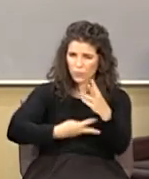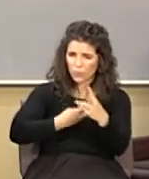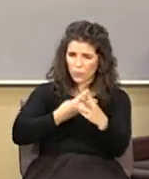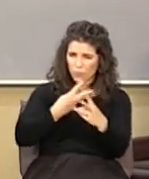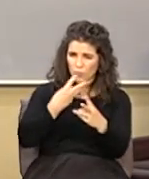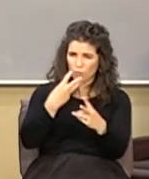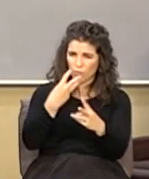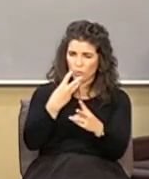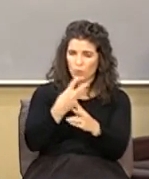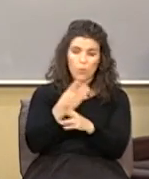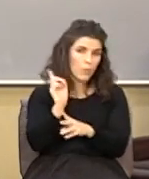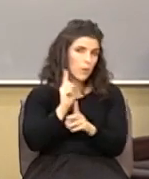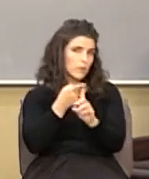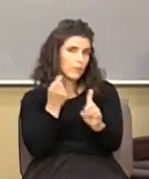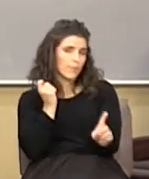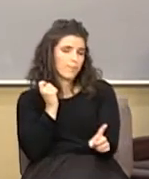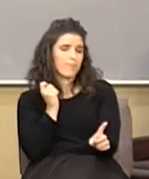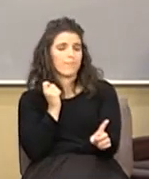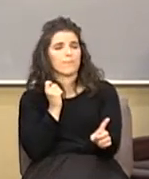raging where'd it come from